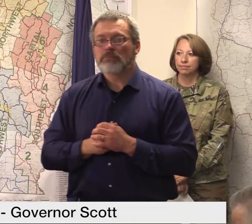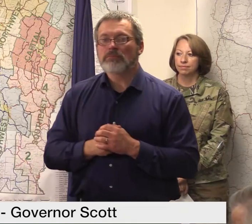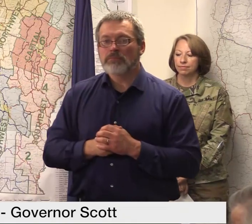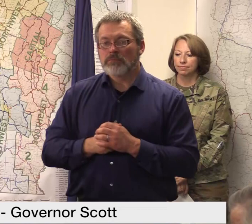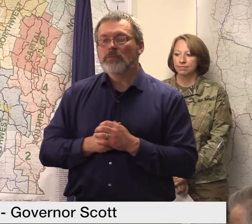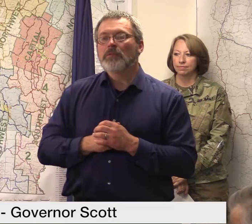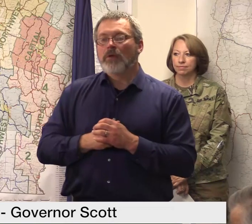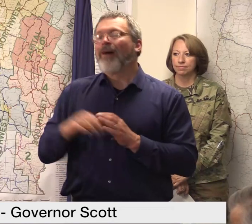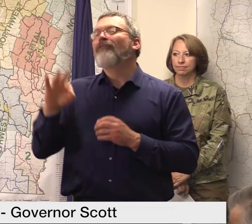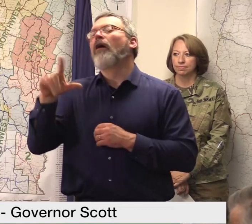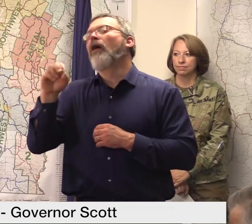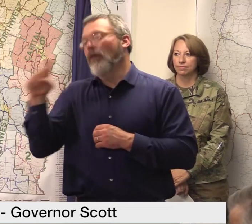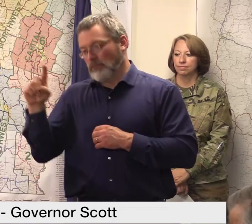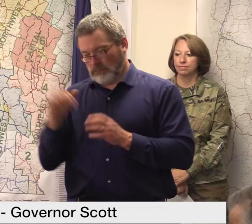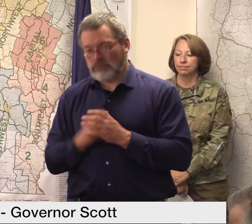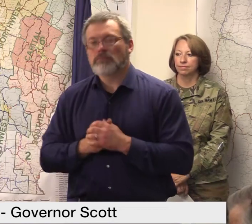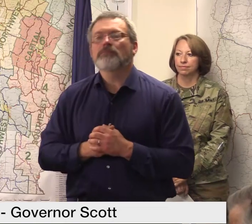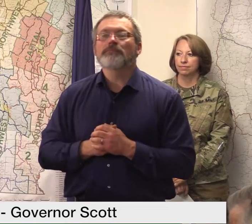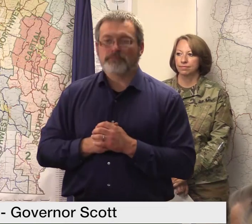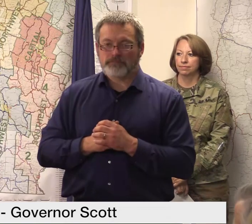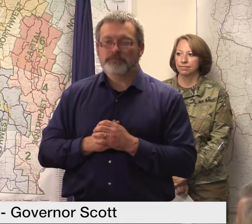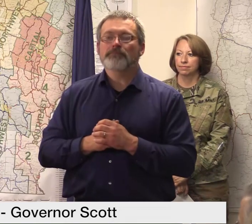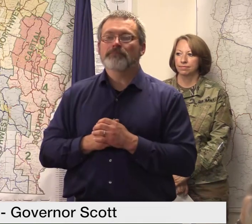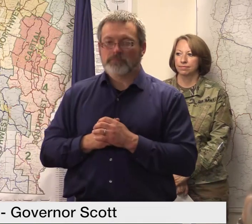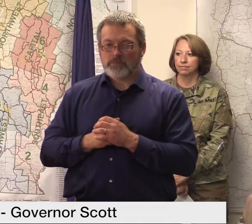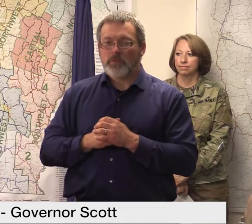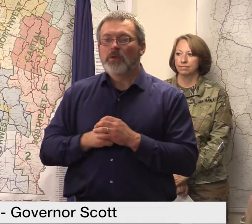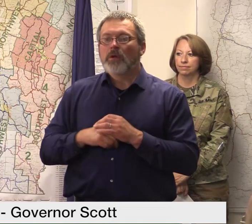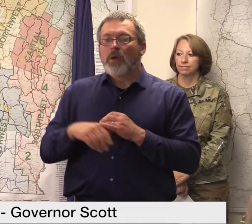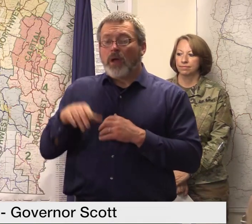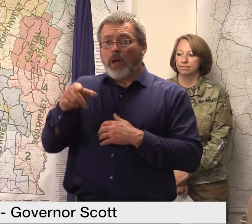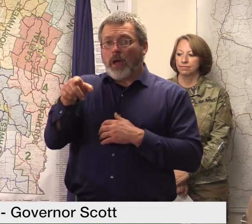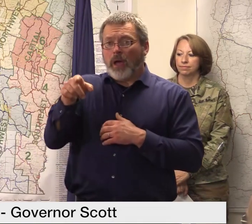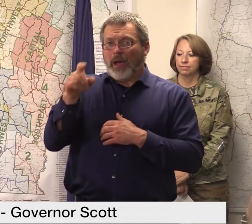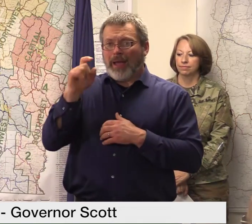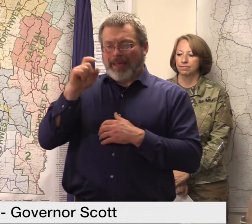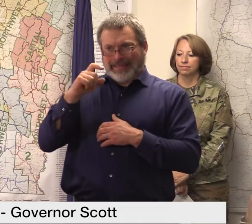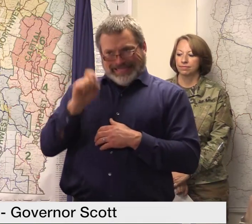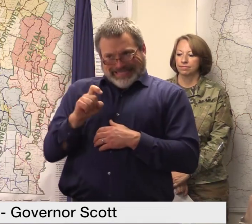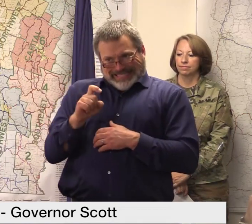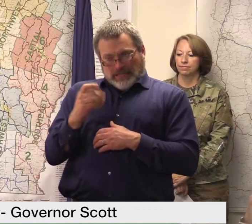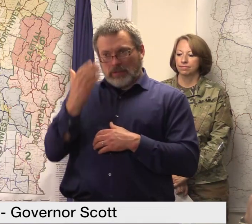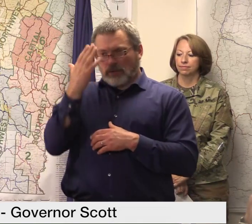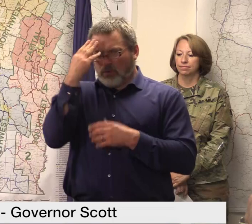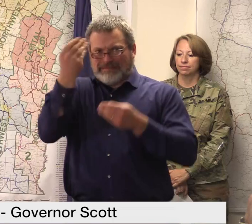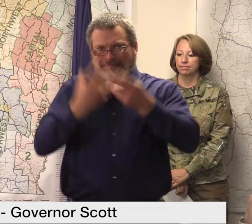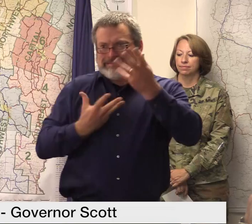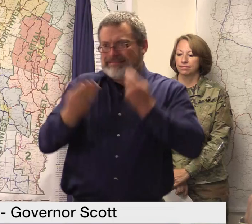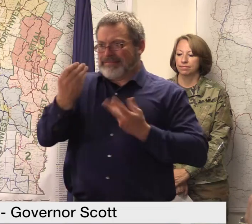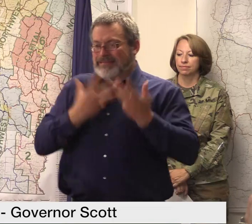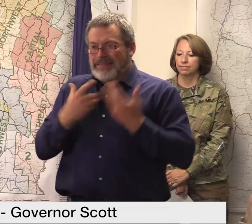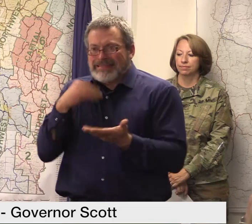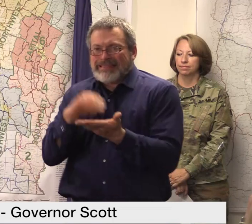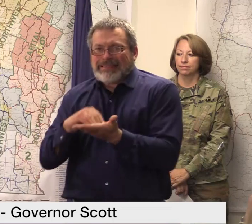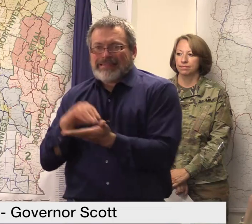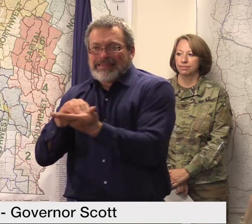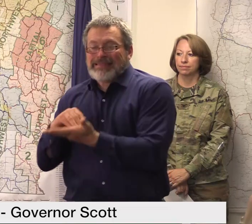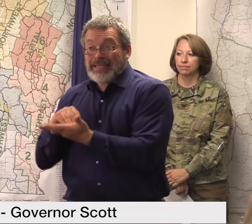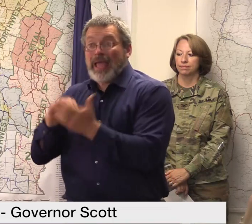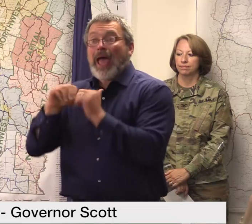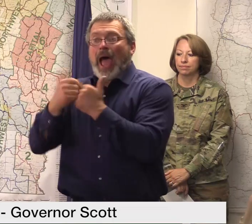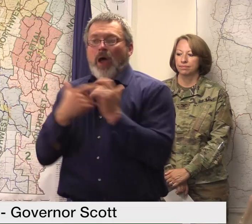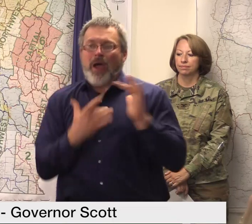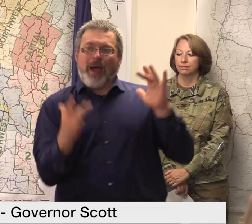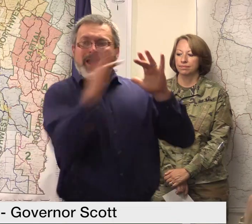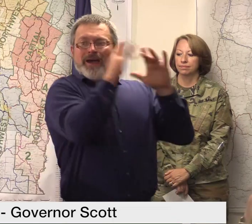firm numbers on losses in order to build our case in Washington for additional help much like the importance of